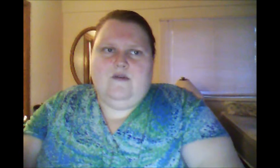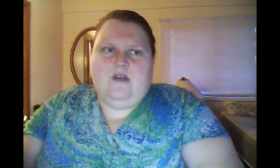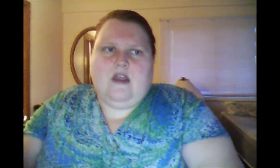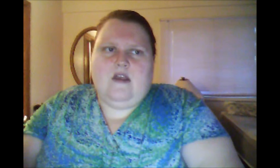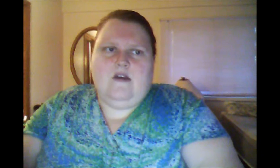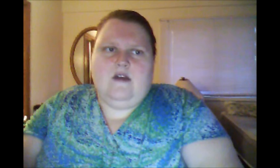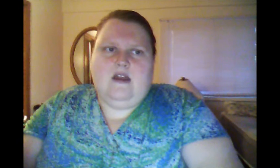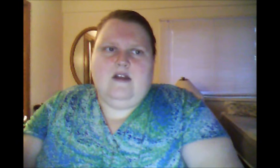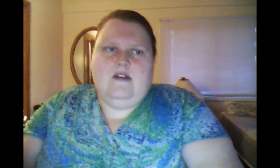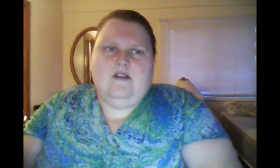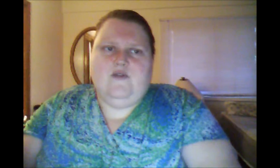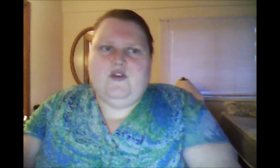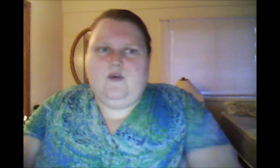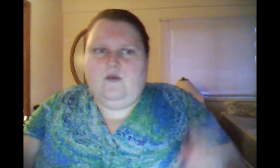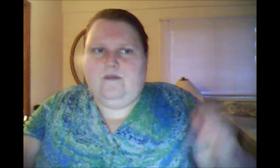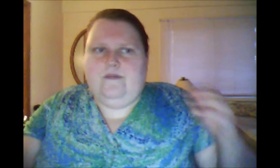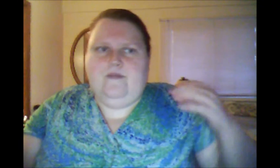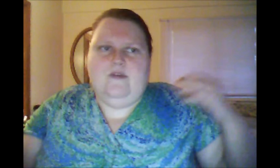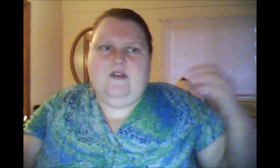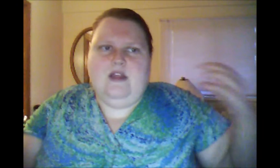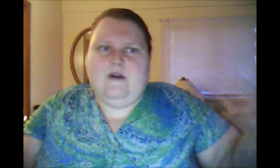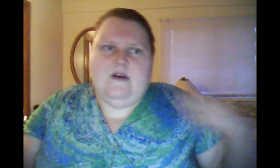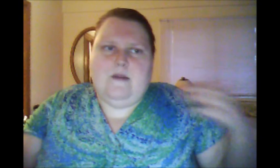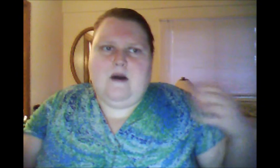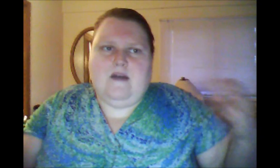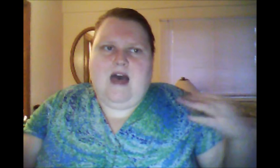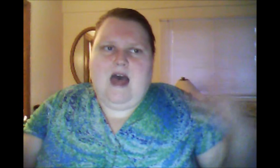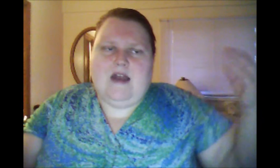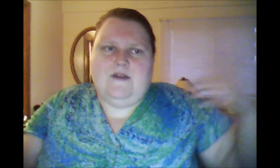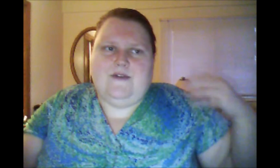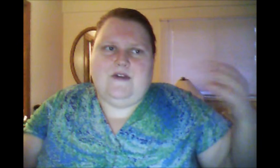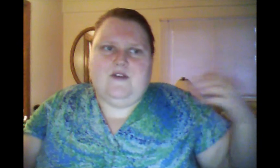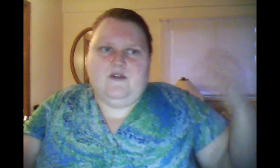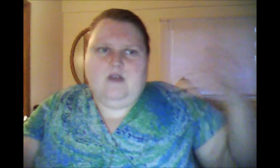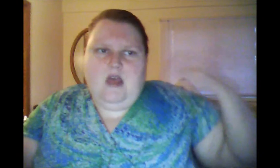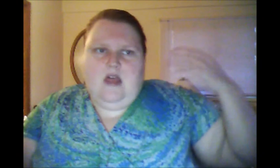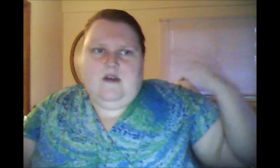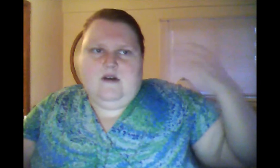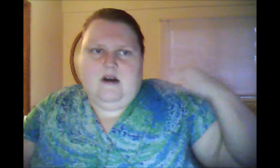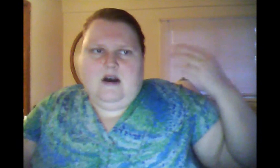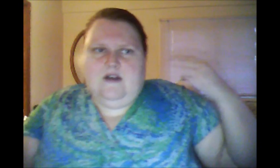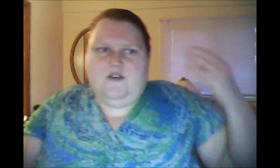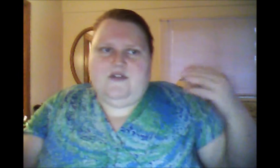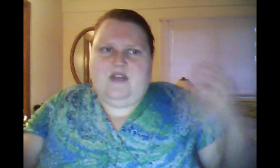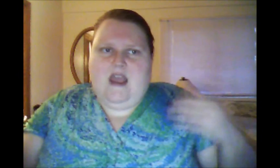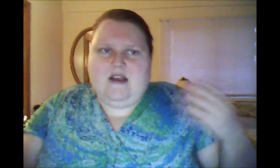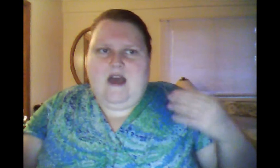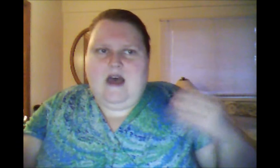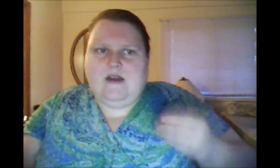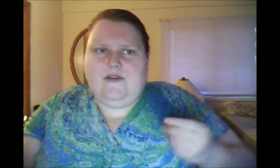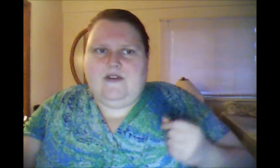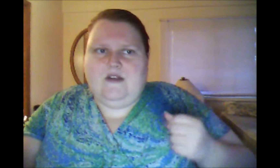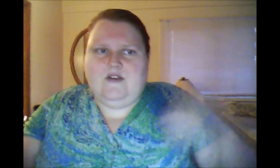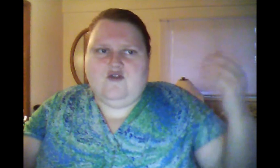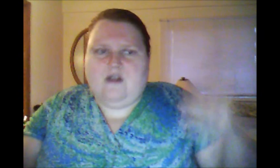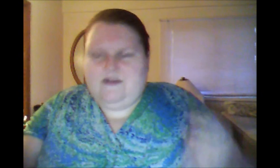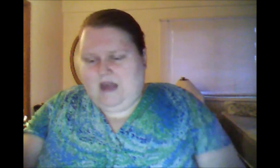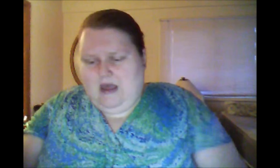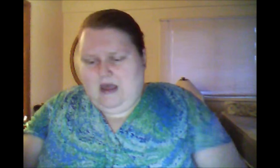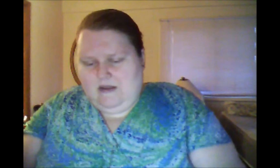learn about goddess. And to understand goddess. And to trust goddess.